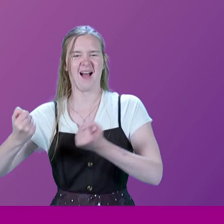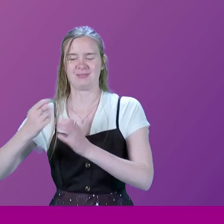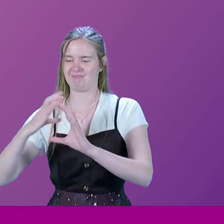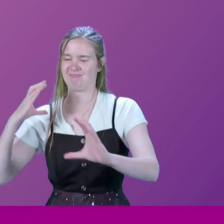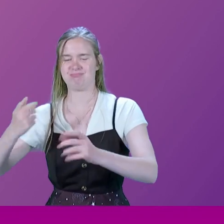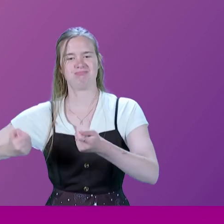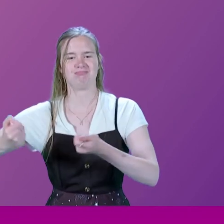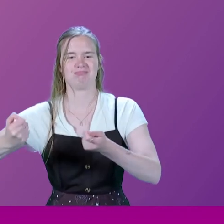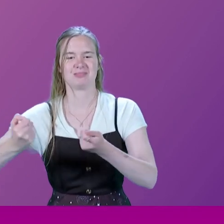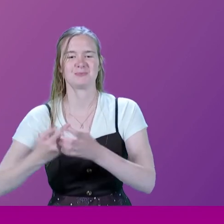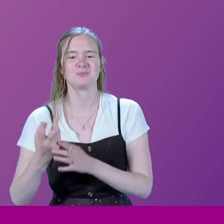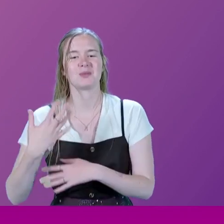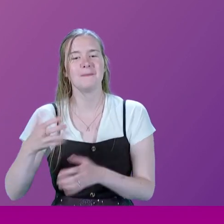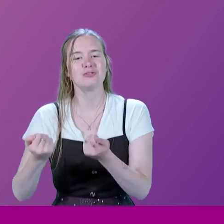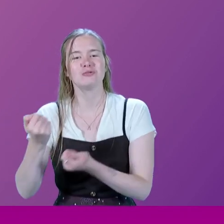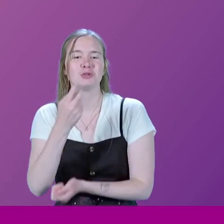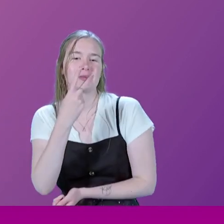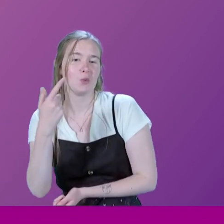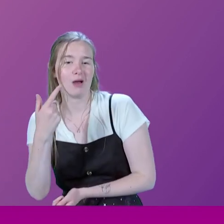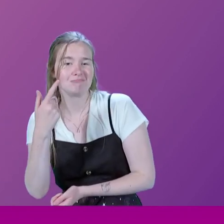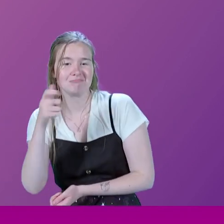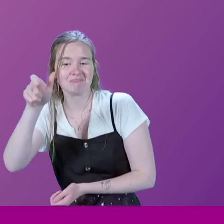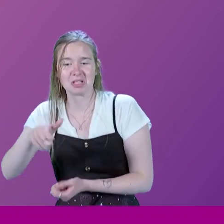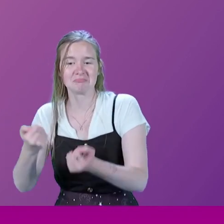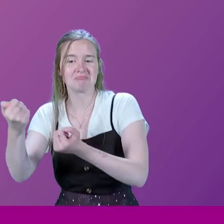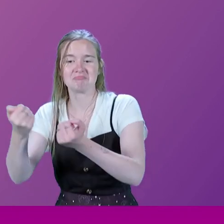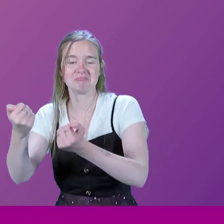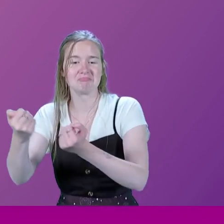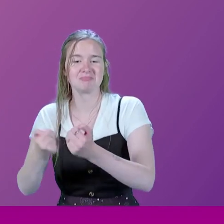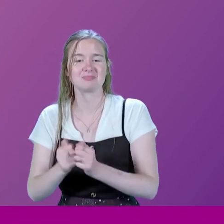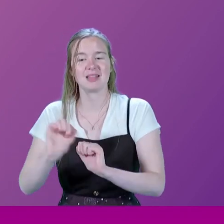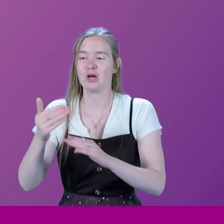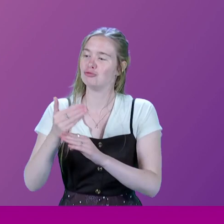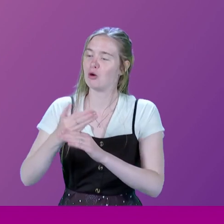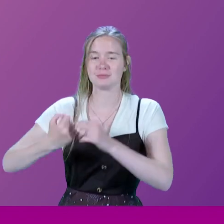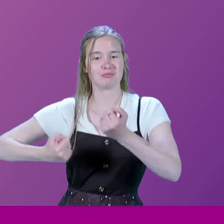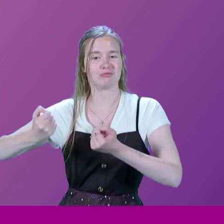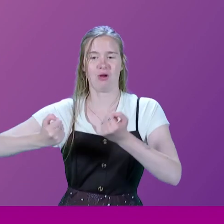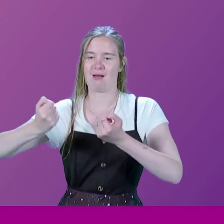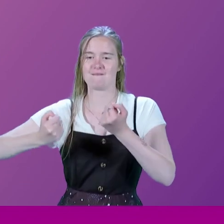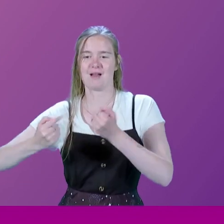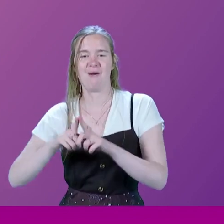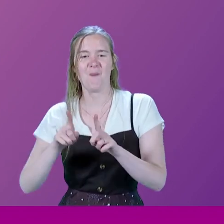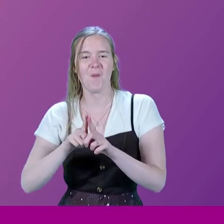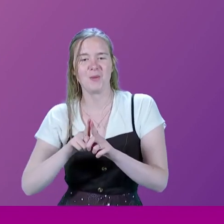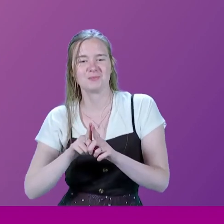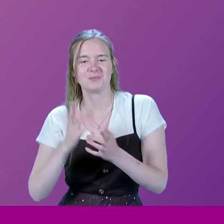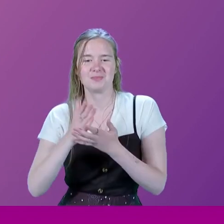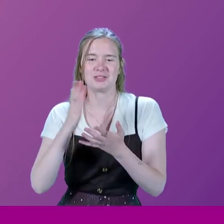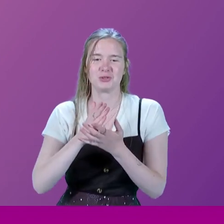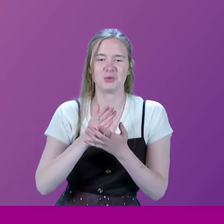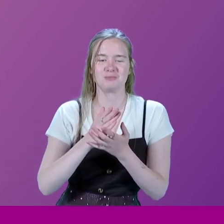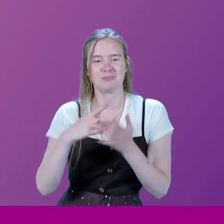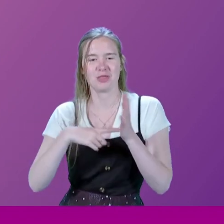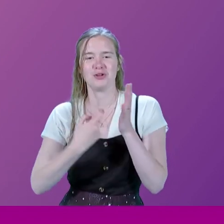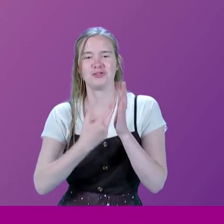is usually driven by a 21-year-old whose job is to drive the van and also to carry the